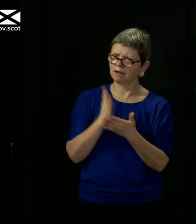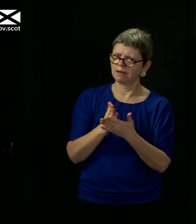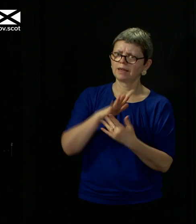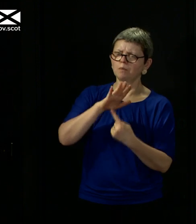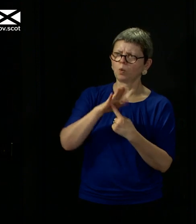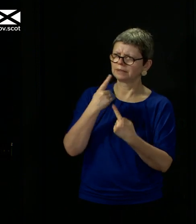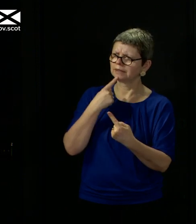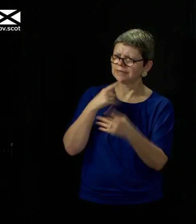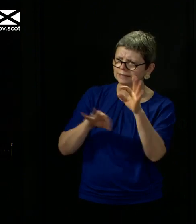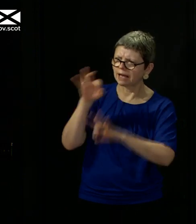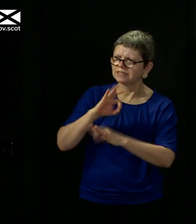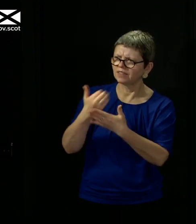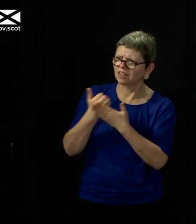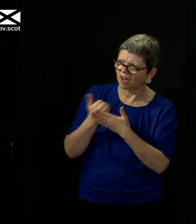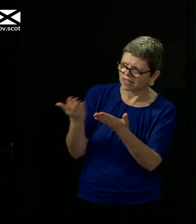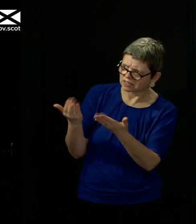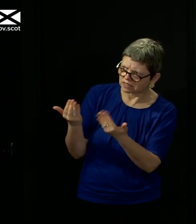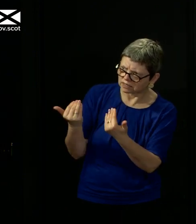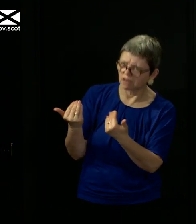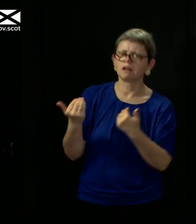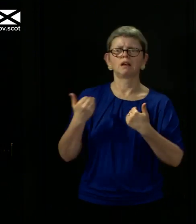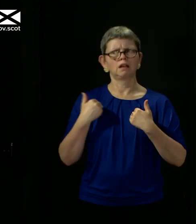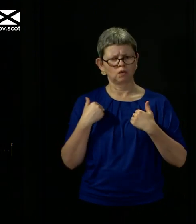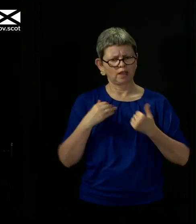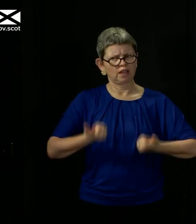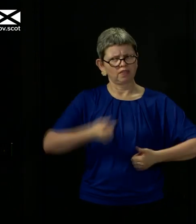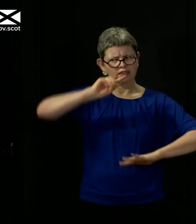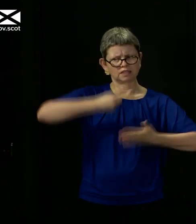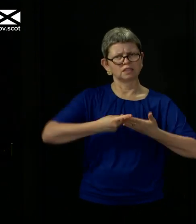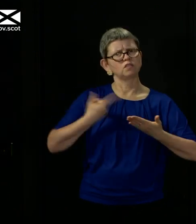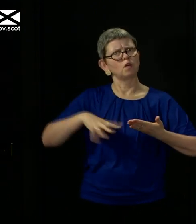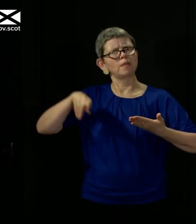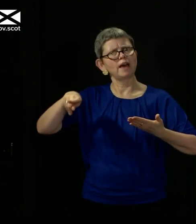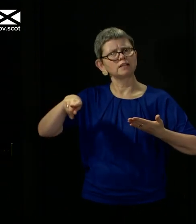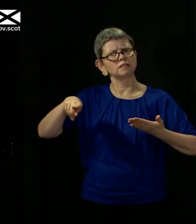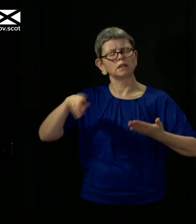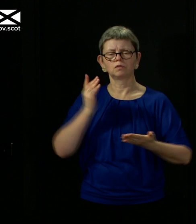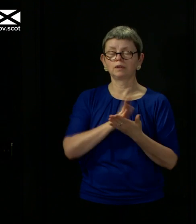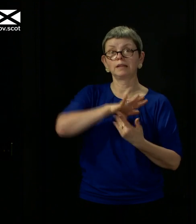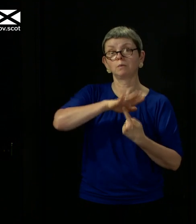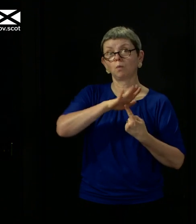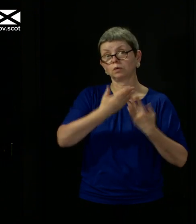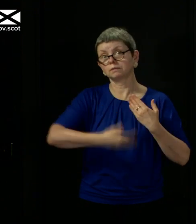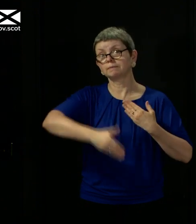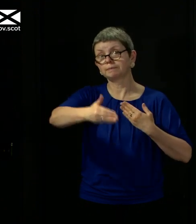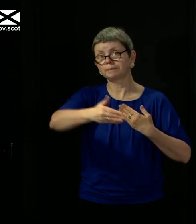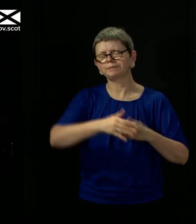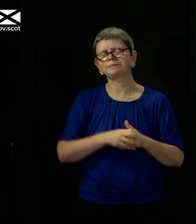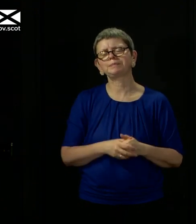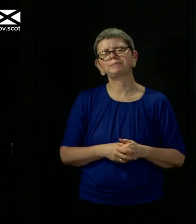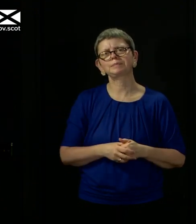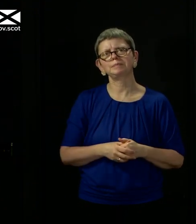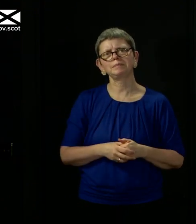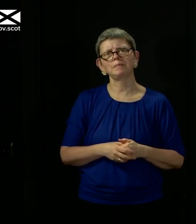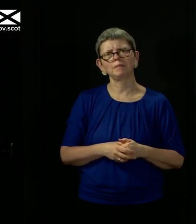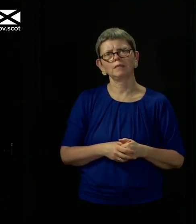the fact that you are the one making the decisions. And I think it's really important that we understand that as we go forward. In relation to,